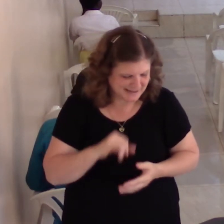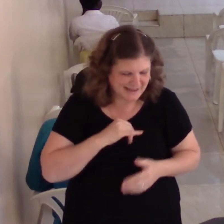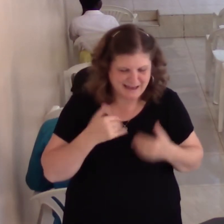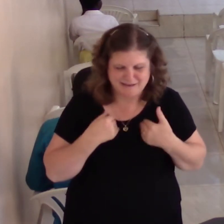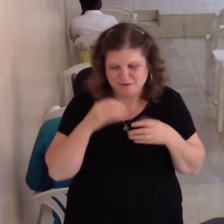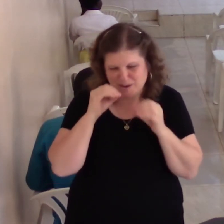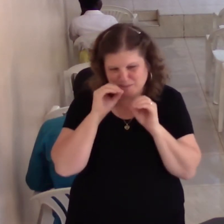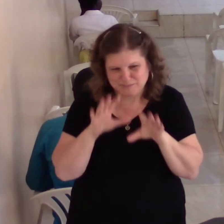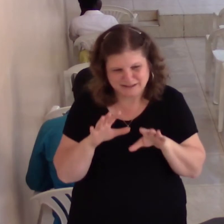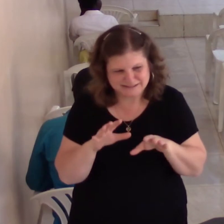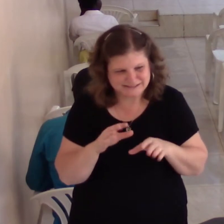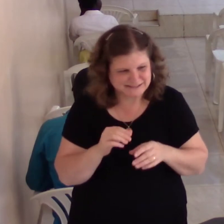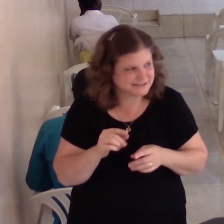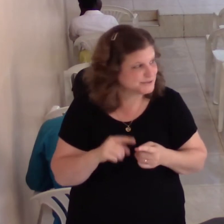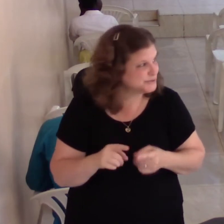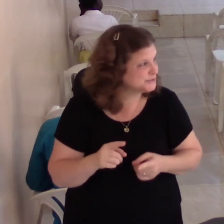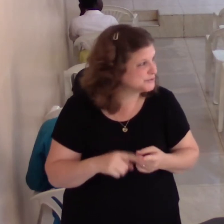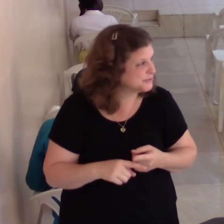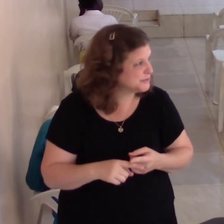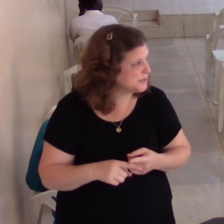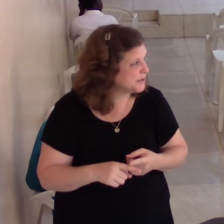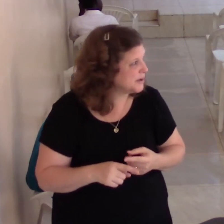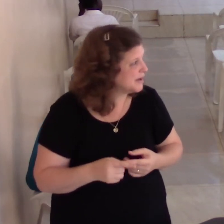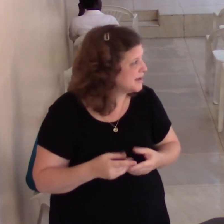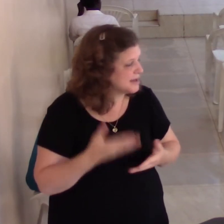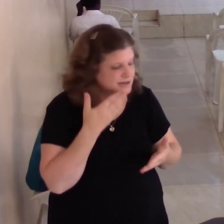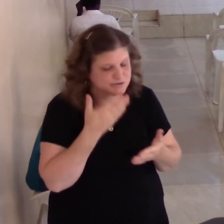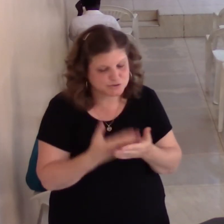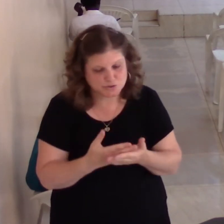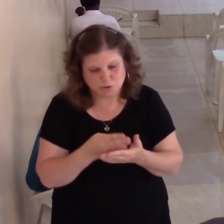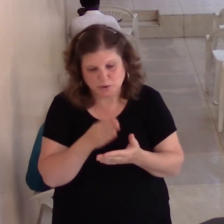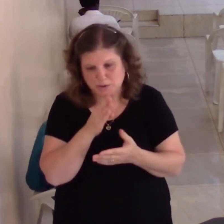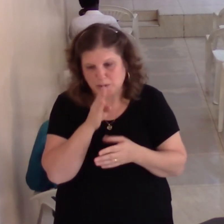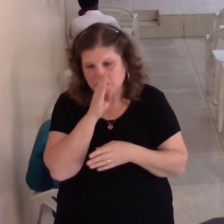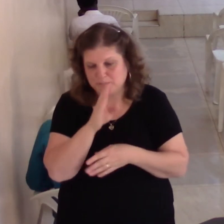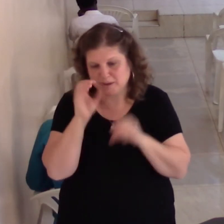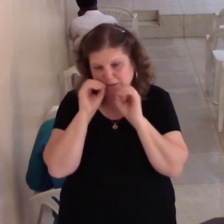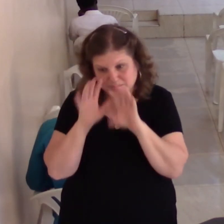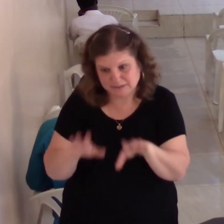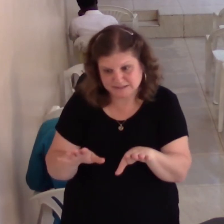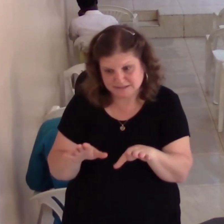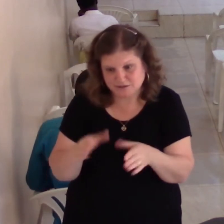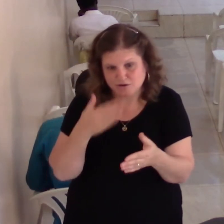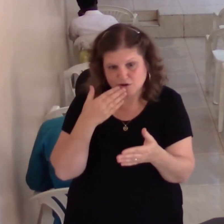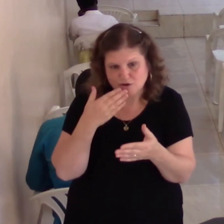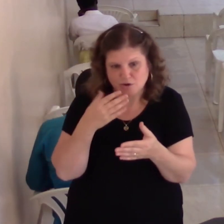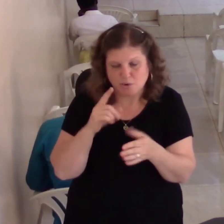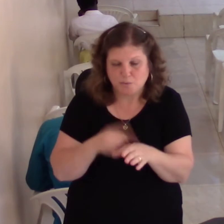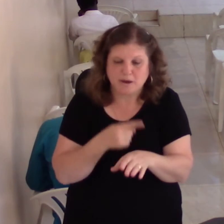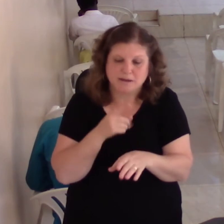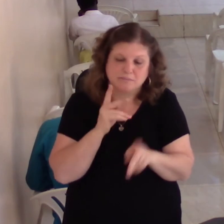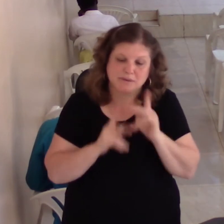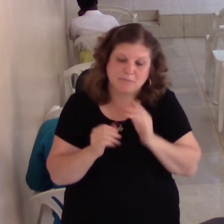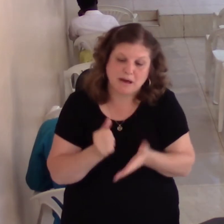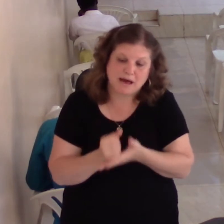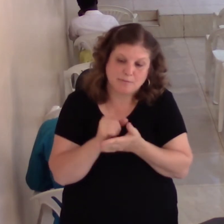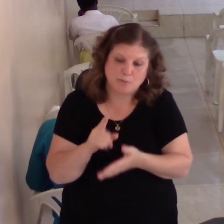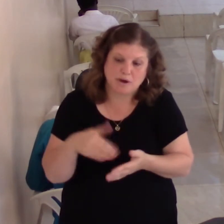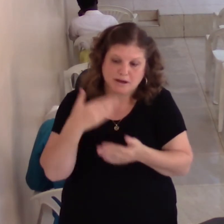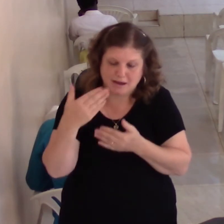So, but anyway, but it's good to be a blessing. It's good to when people help one another. And we know